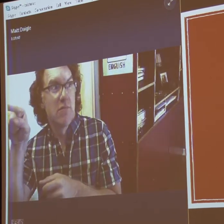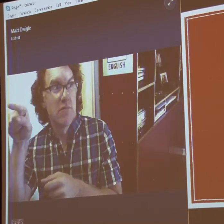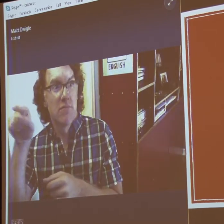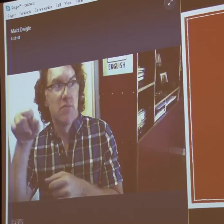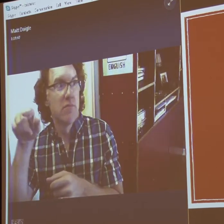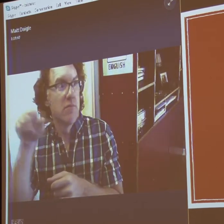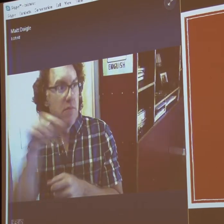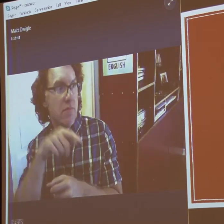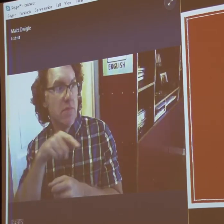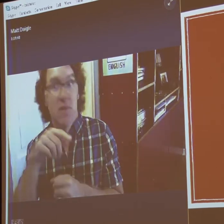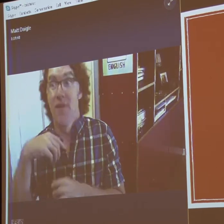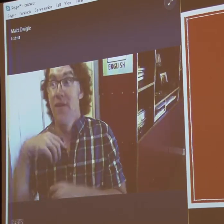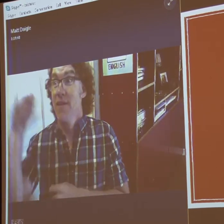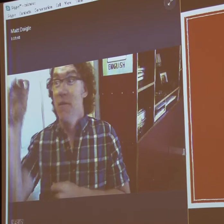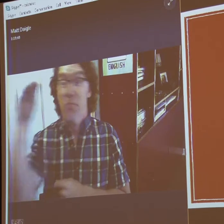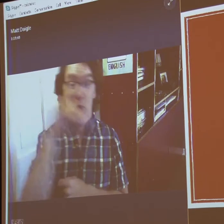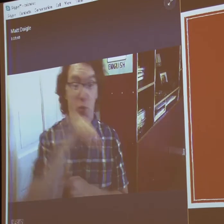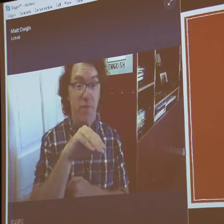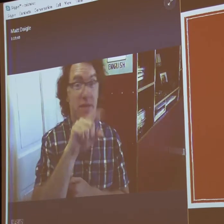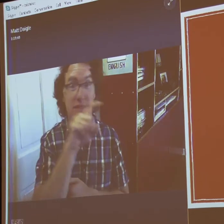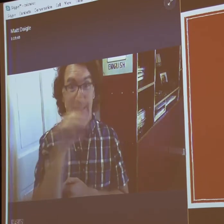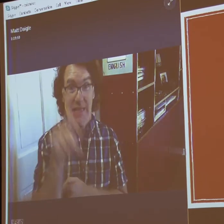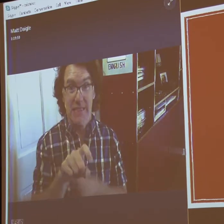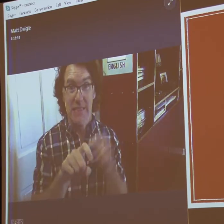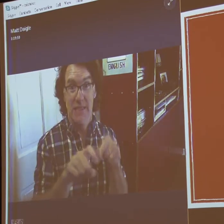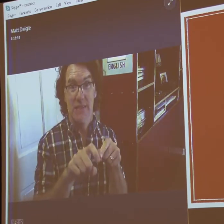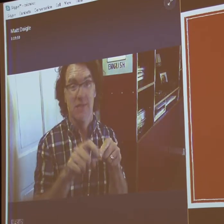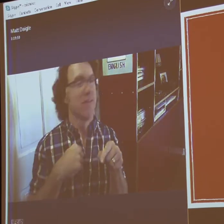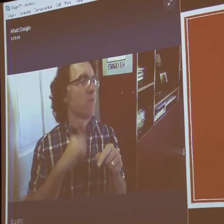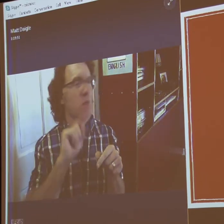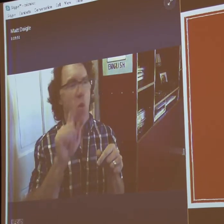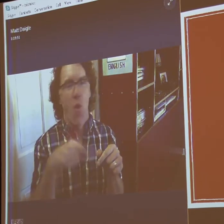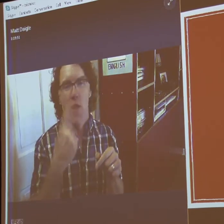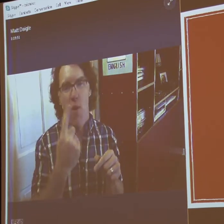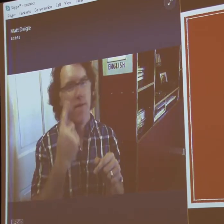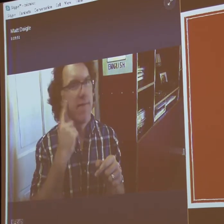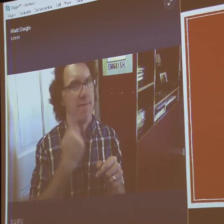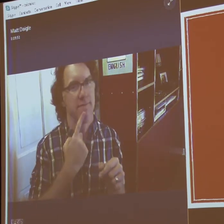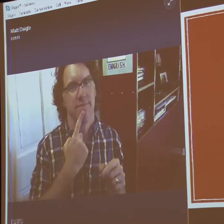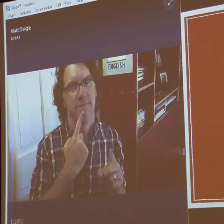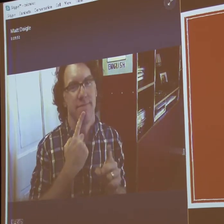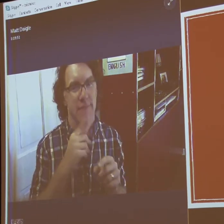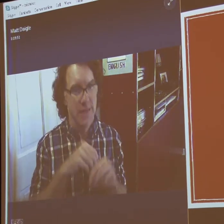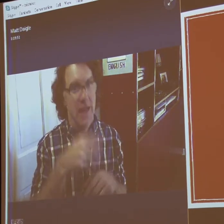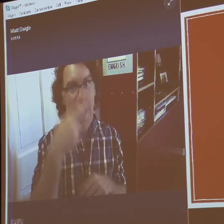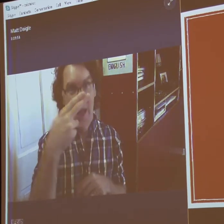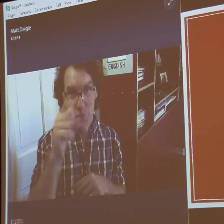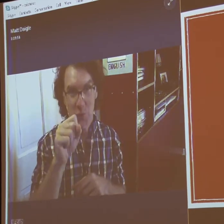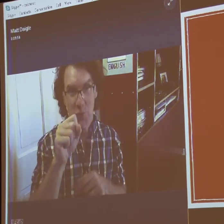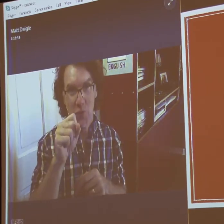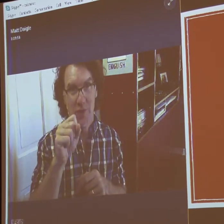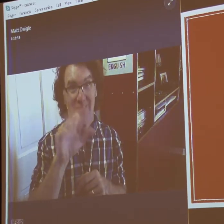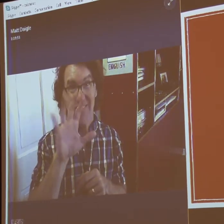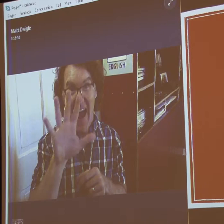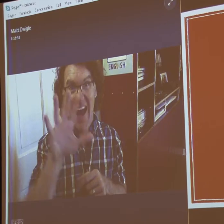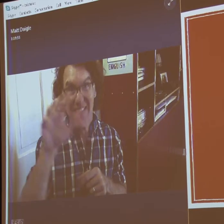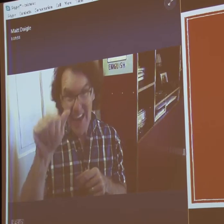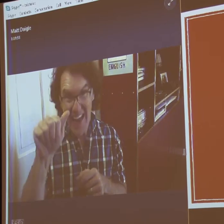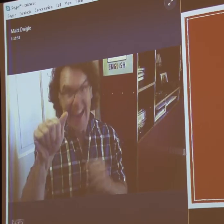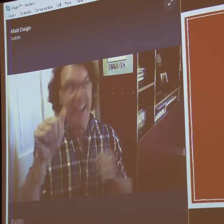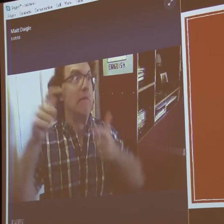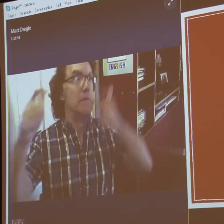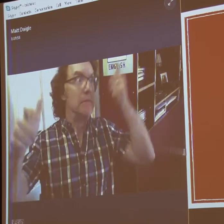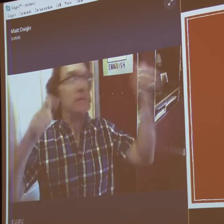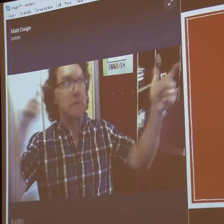some deaf students in deaf programs. But when I moved back to Texas and graduated from high school, I was the only